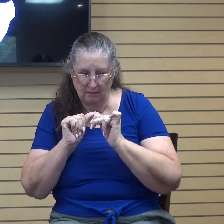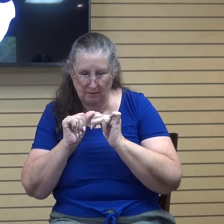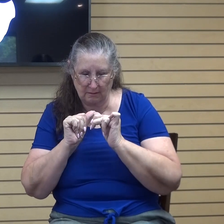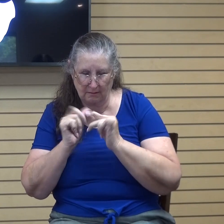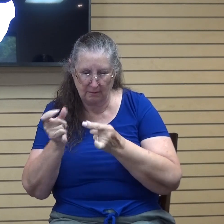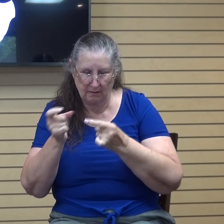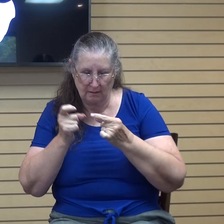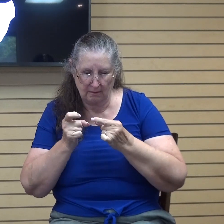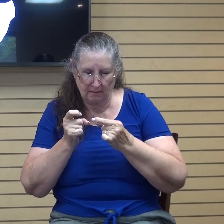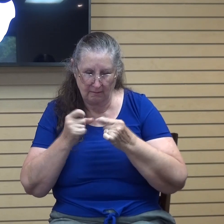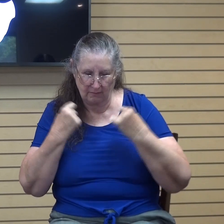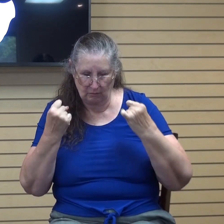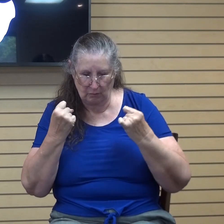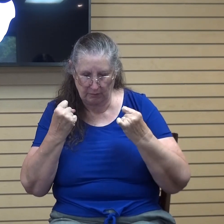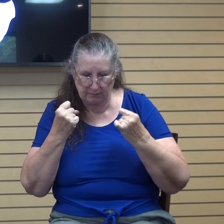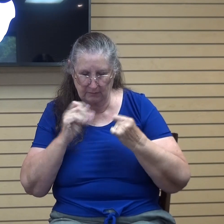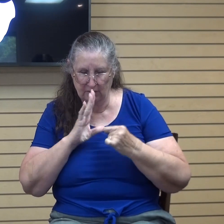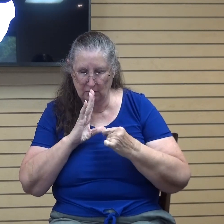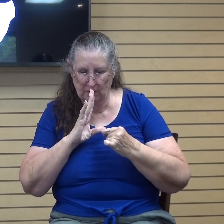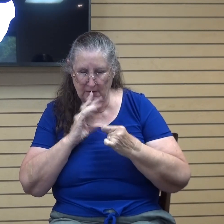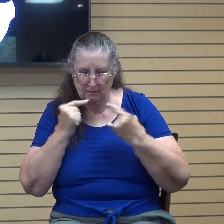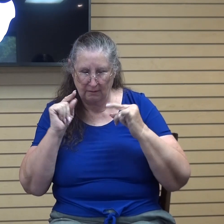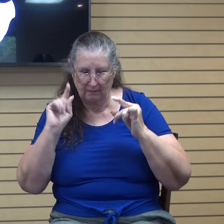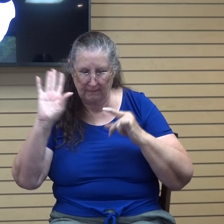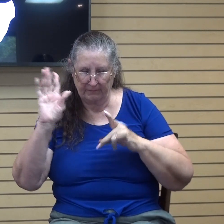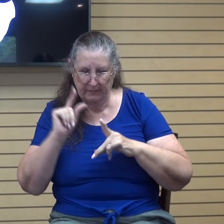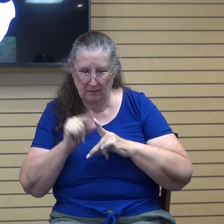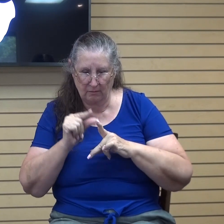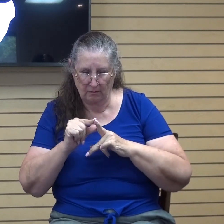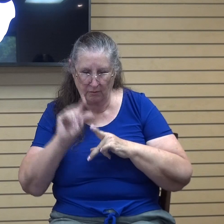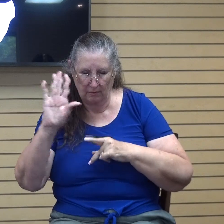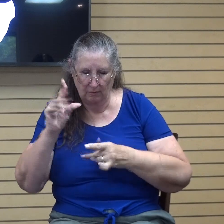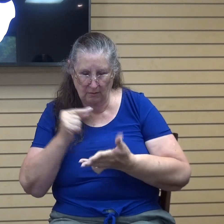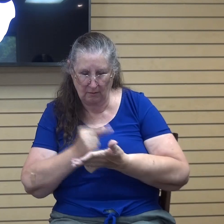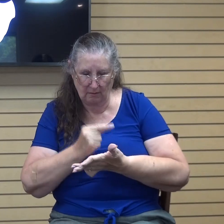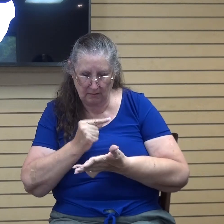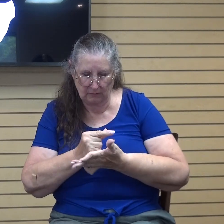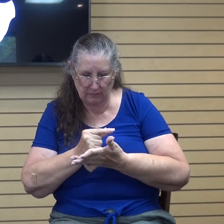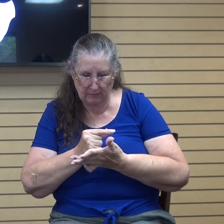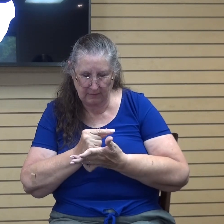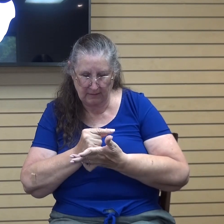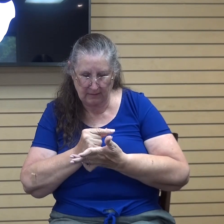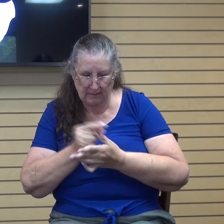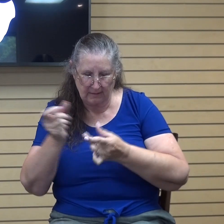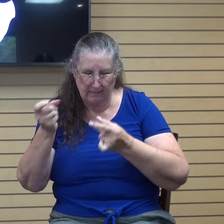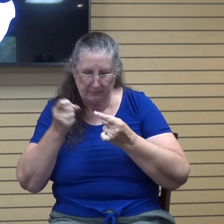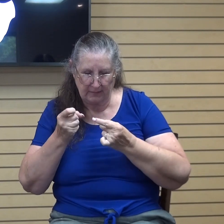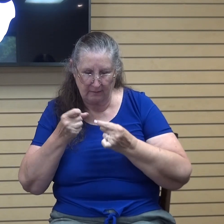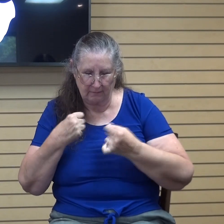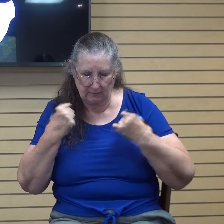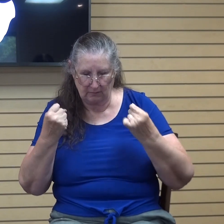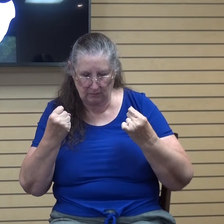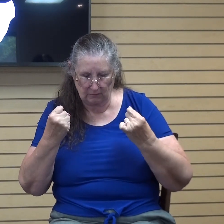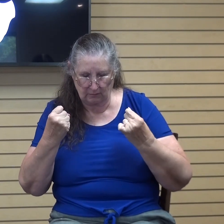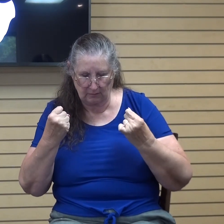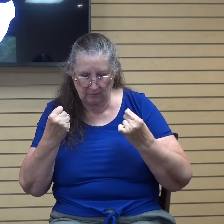boldness to speak, to declare your word and your gospel and give us the strength and motivation to